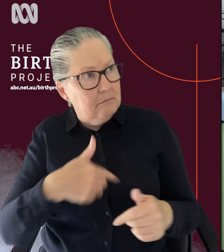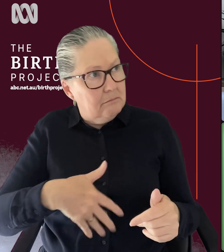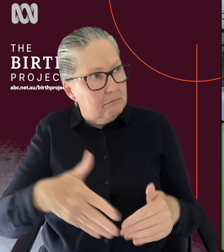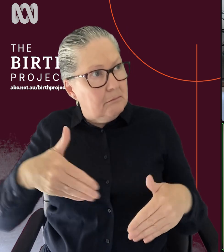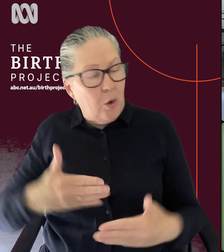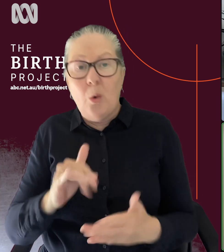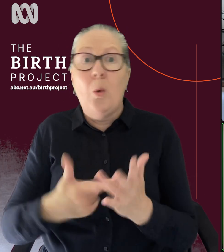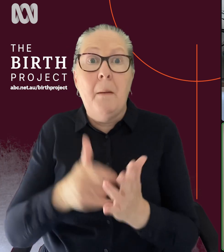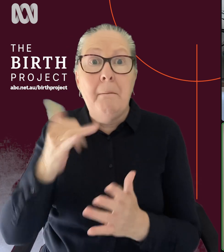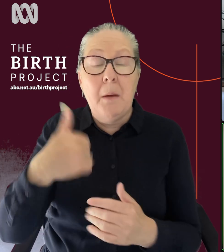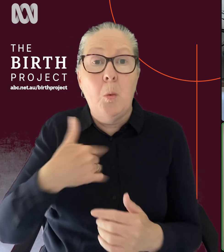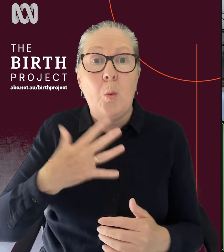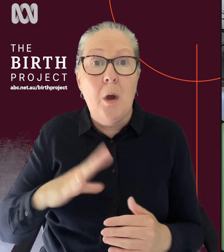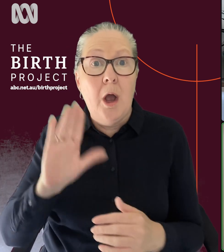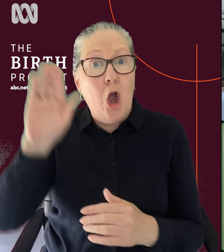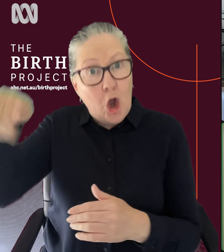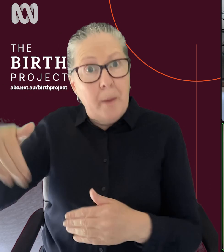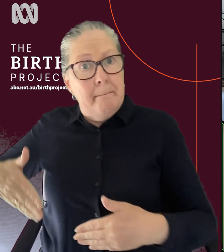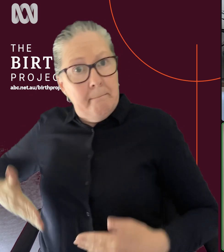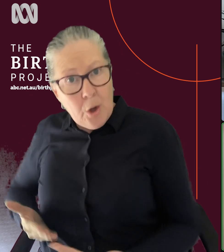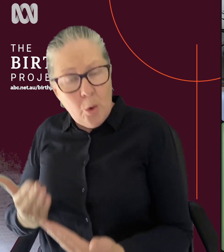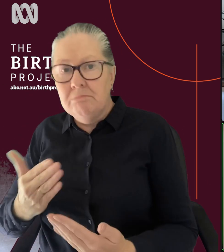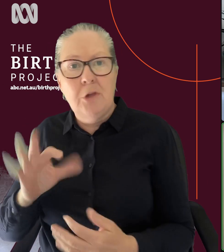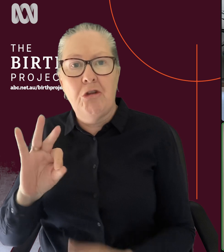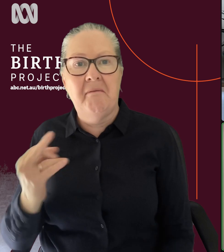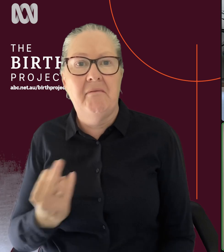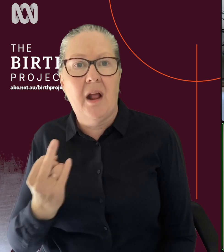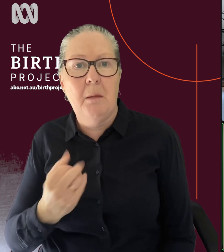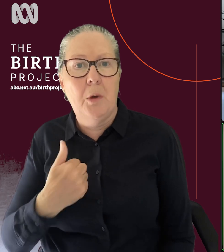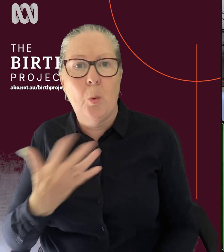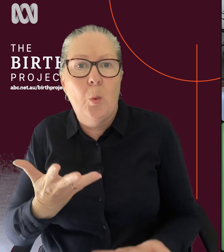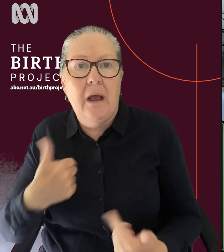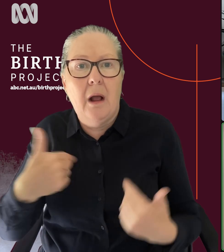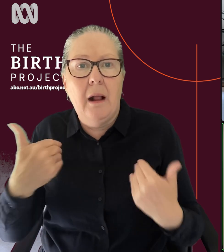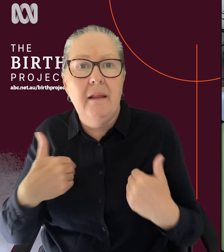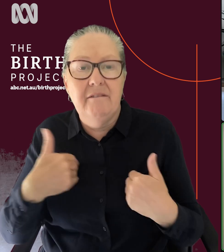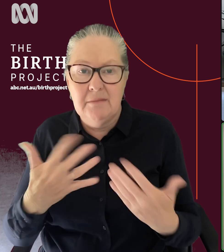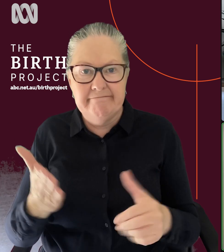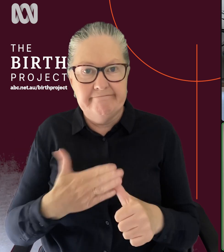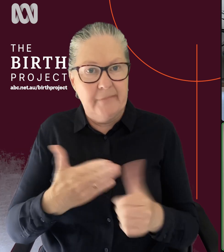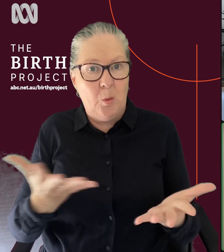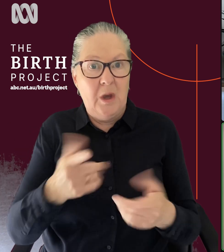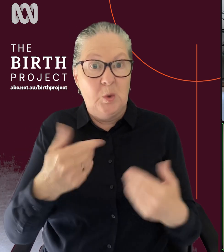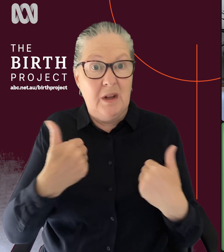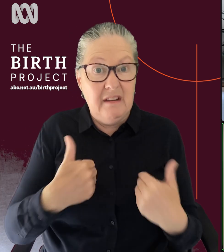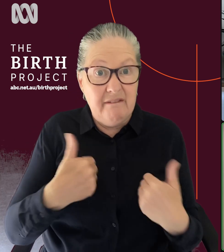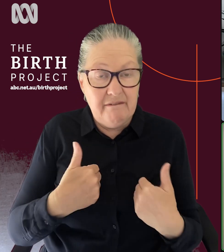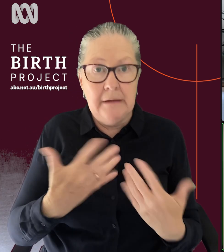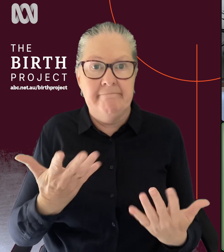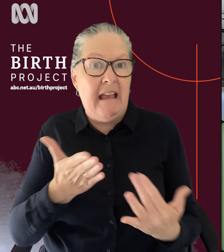want to have a home birth and that's not available to them in that area. So it's sort of a zoning thing and it's an access thing. And as you touched